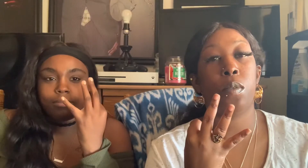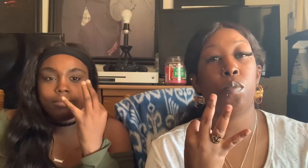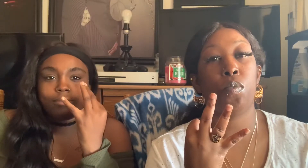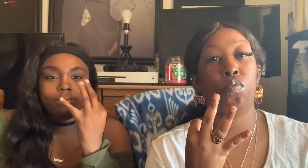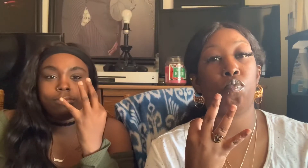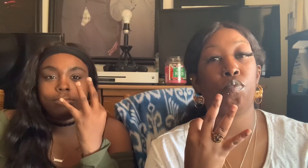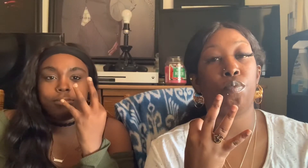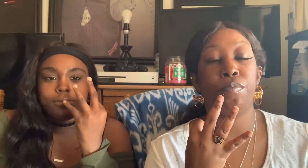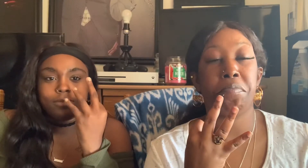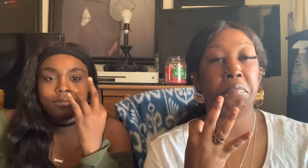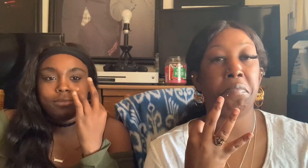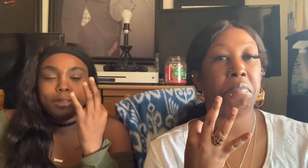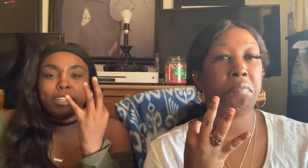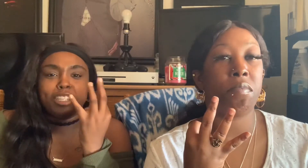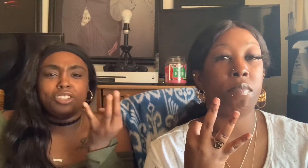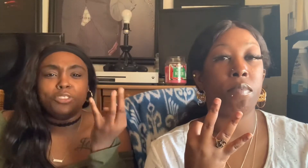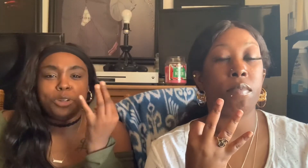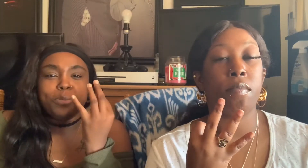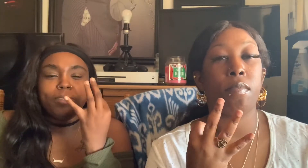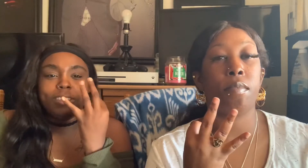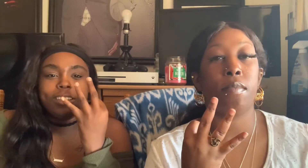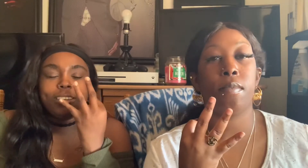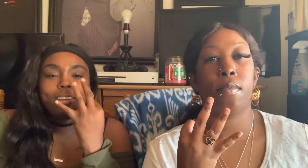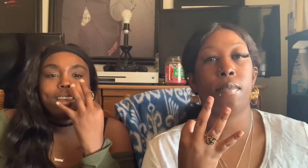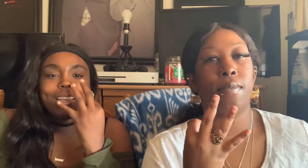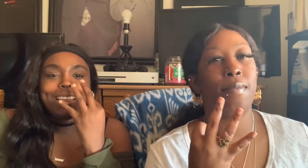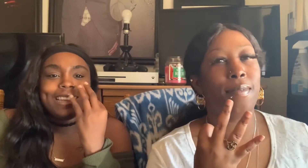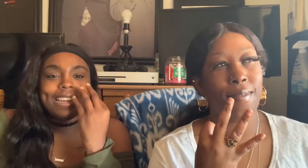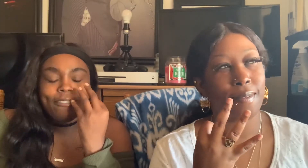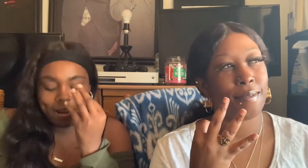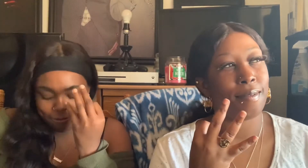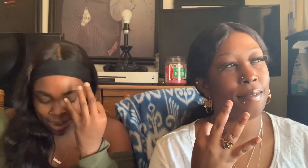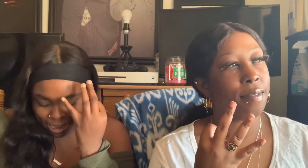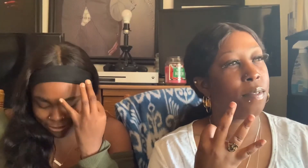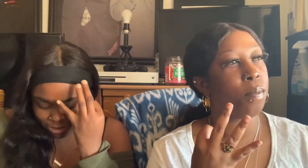Uh-uh. We can just do it in the movie. Never have I ever.